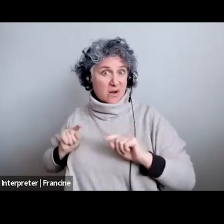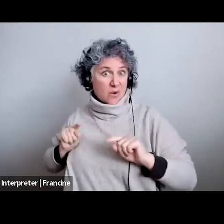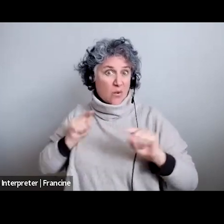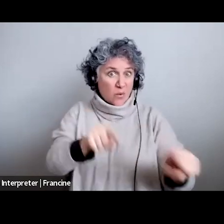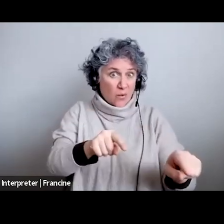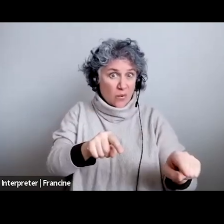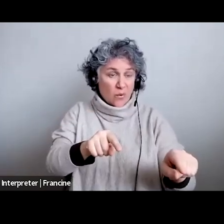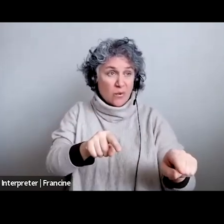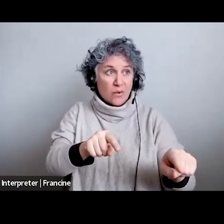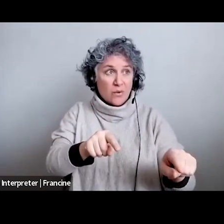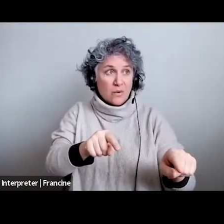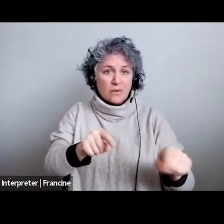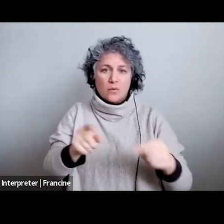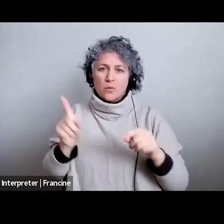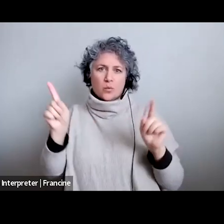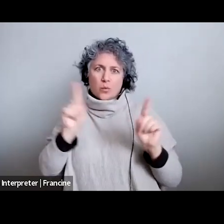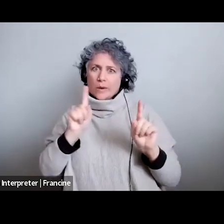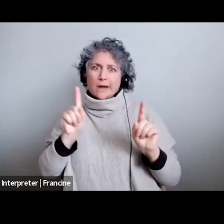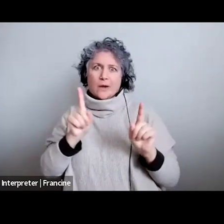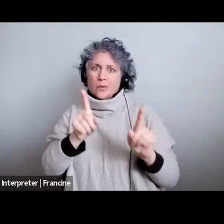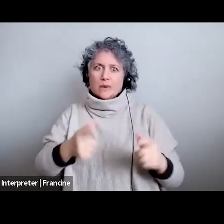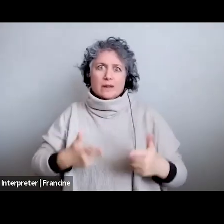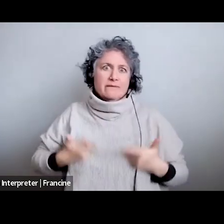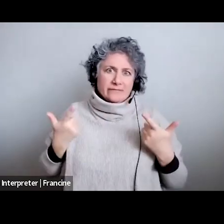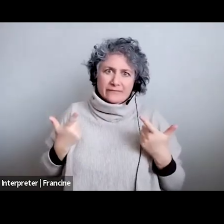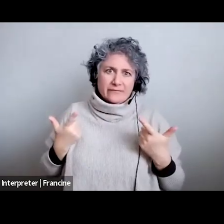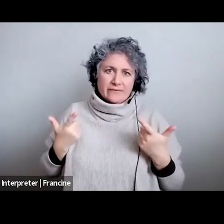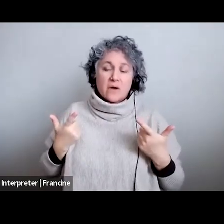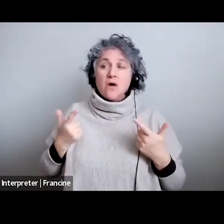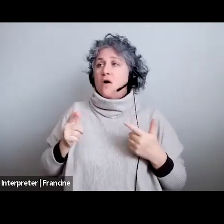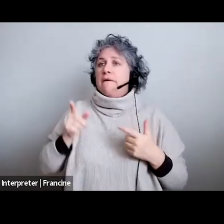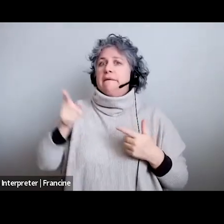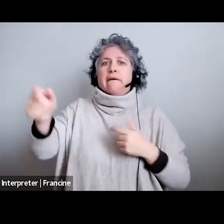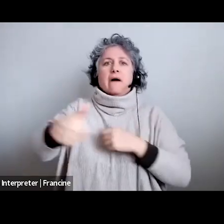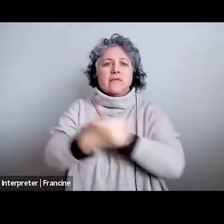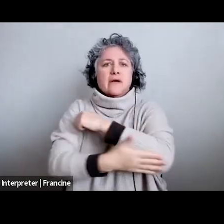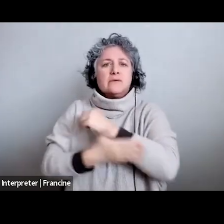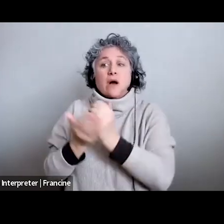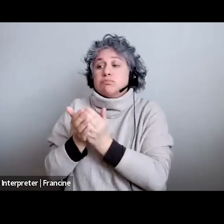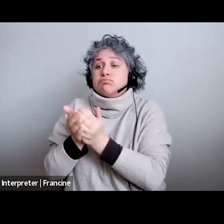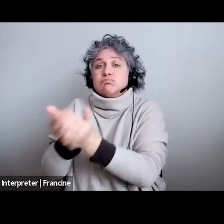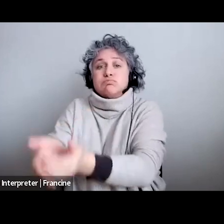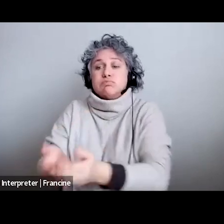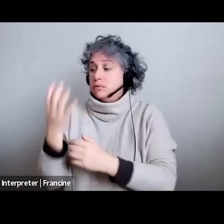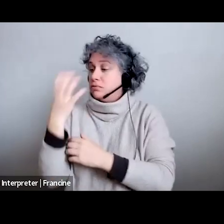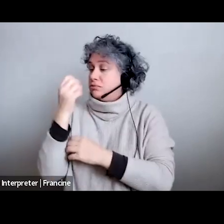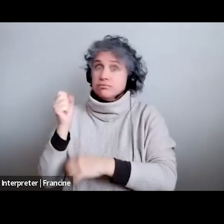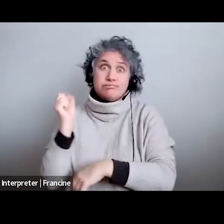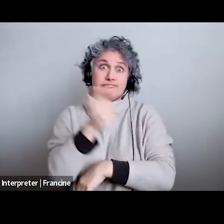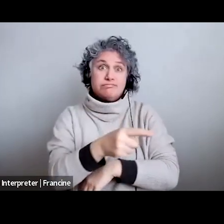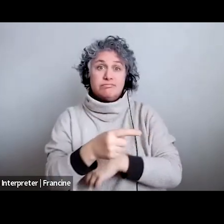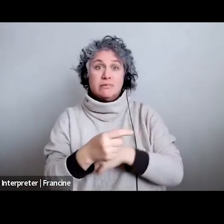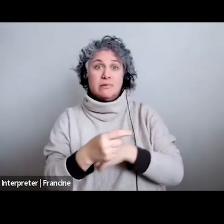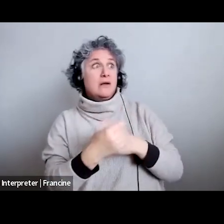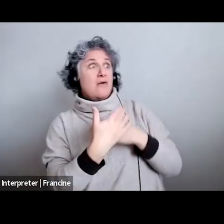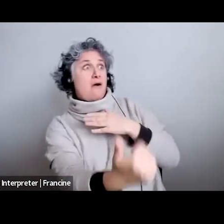you know wherever they are or they could be working overseas or they could be on some cruise ship at the moment or wherever that may be